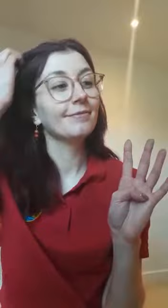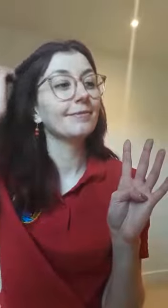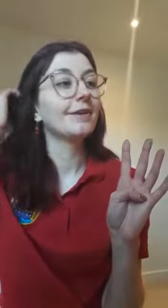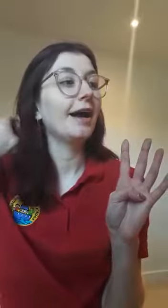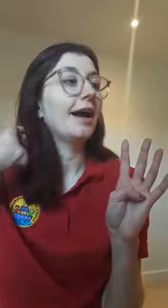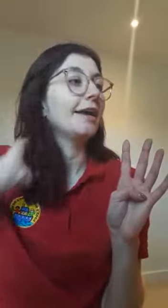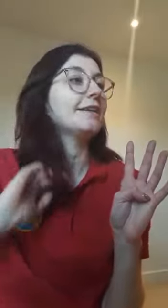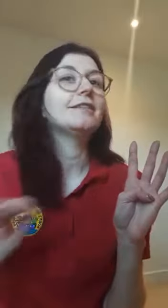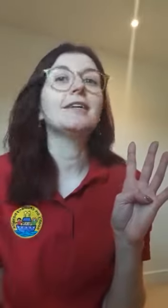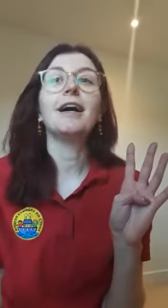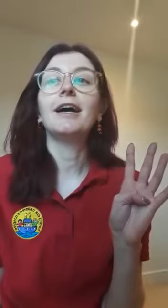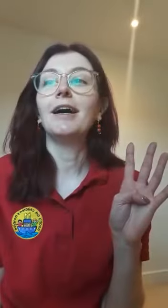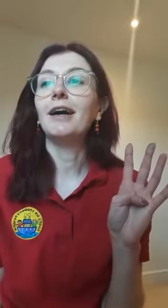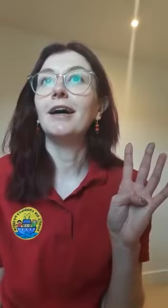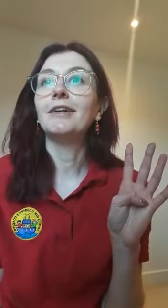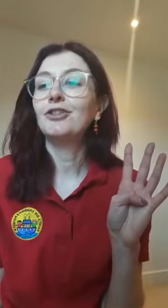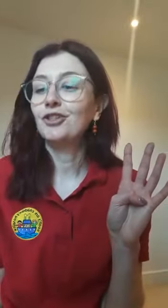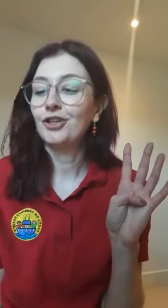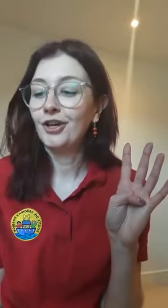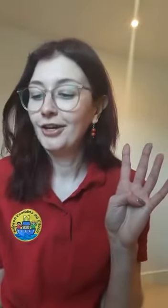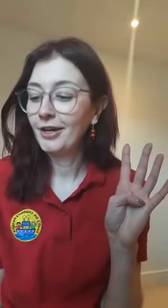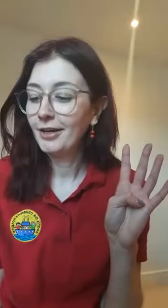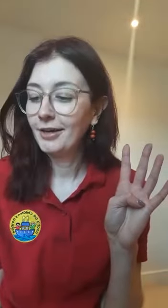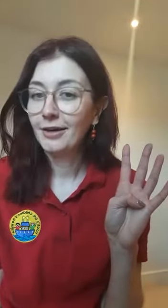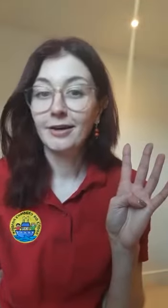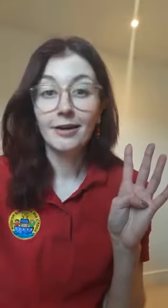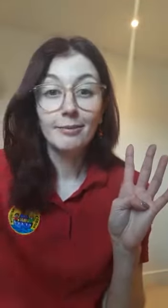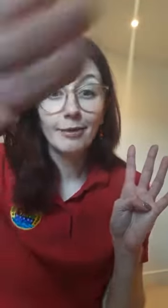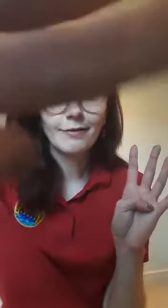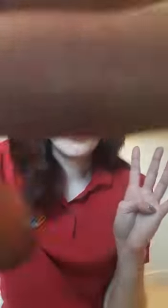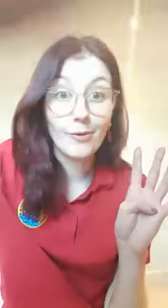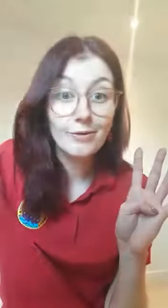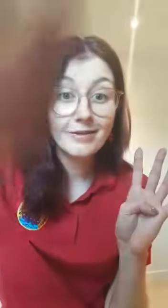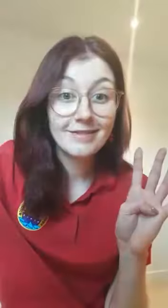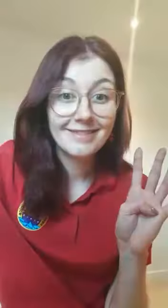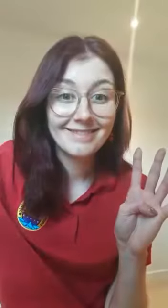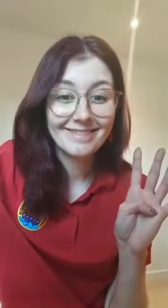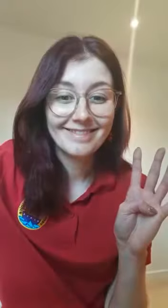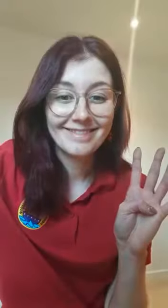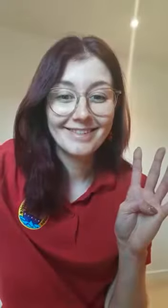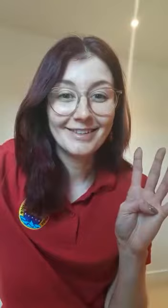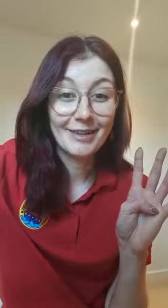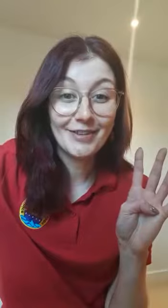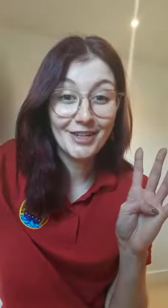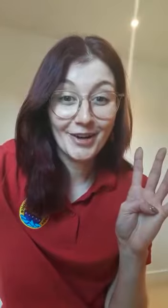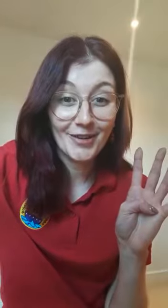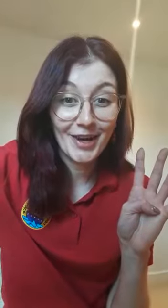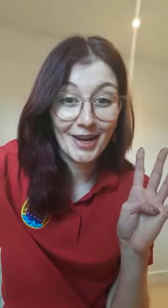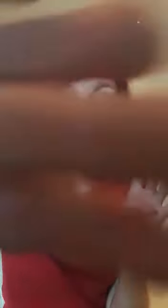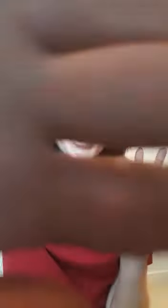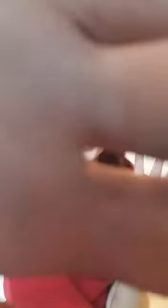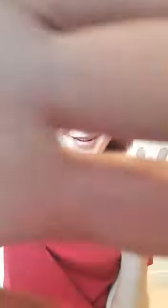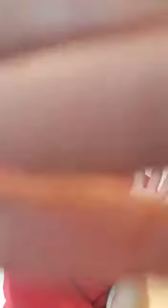I can touch my phone, the video that I am currently